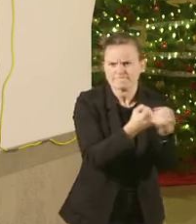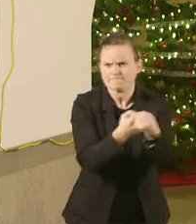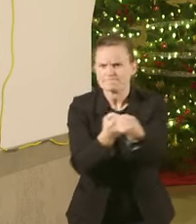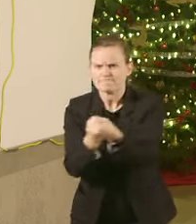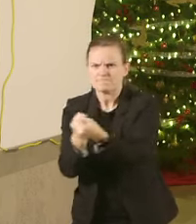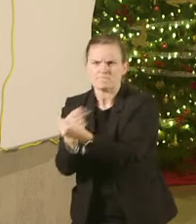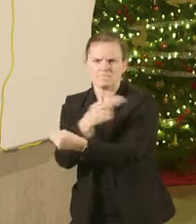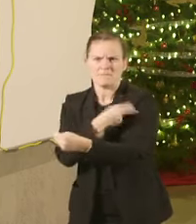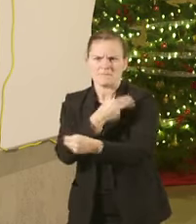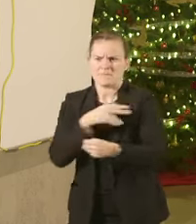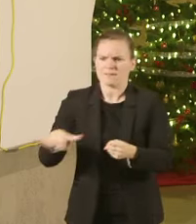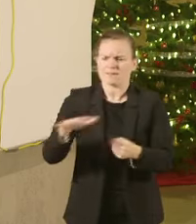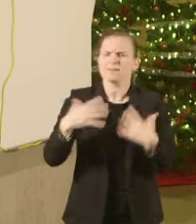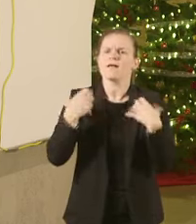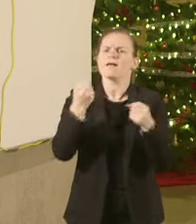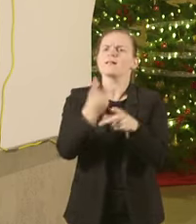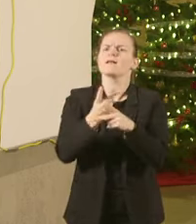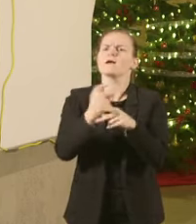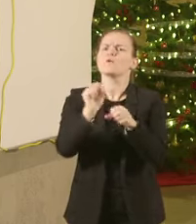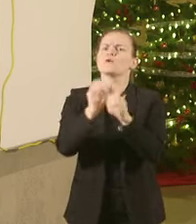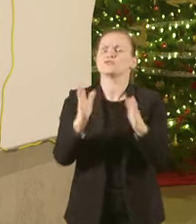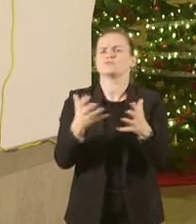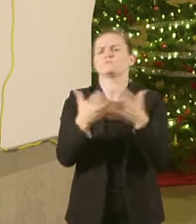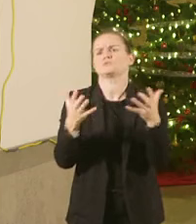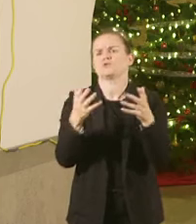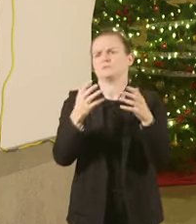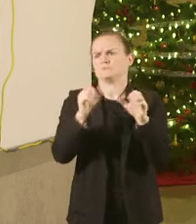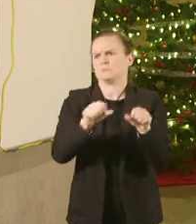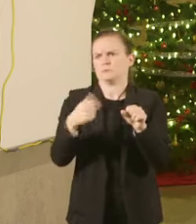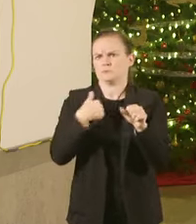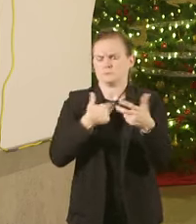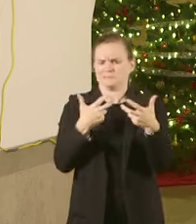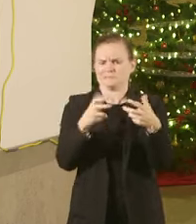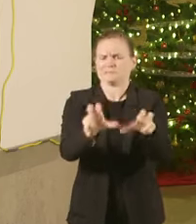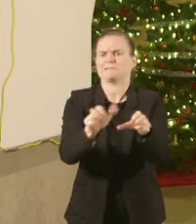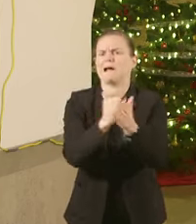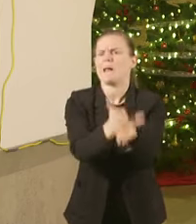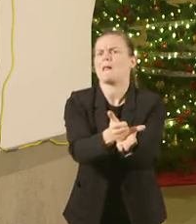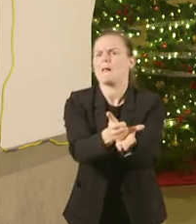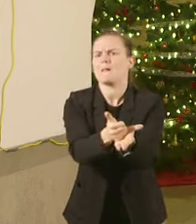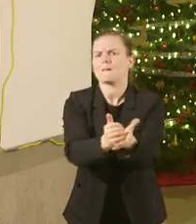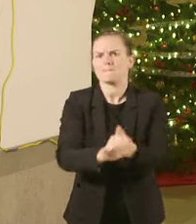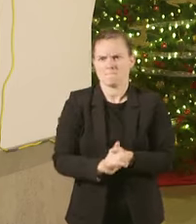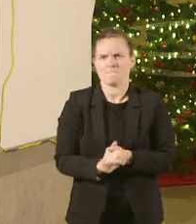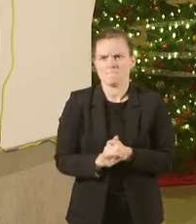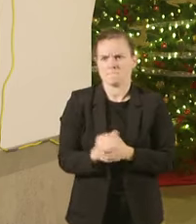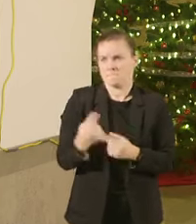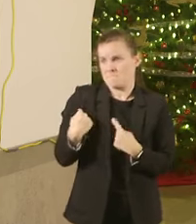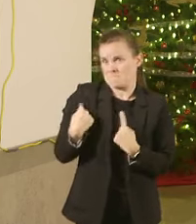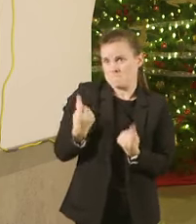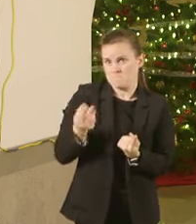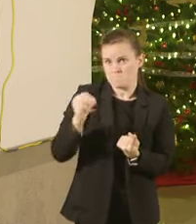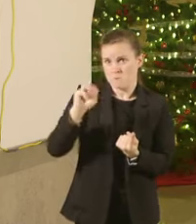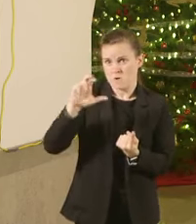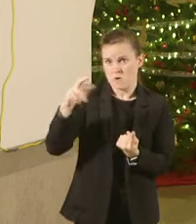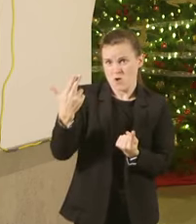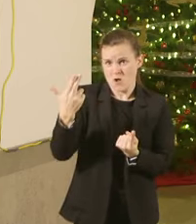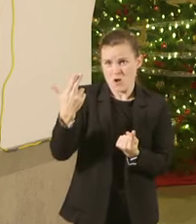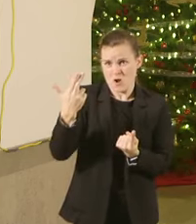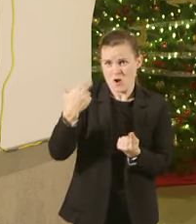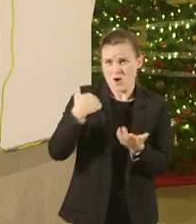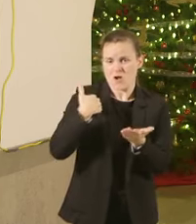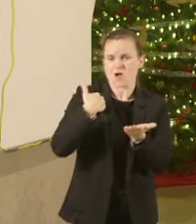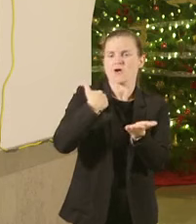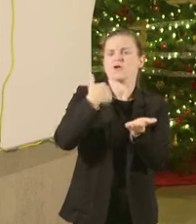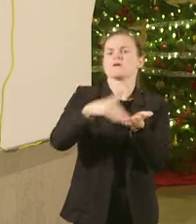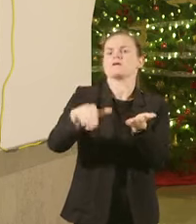as much as possible since March we have waived over 600 regulations include many